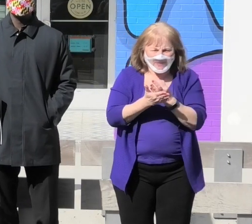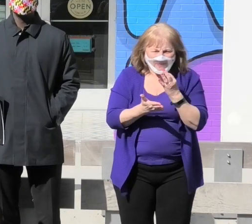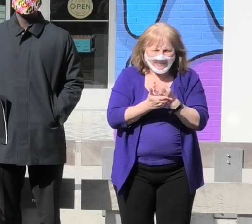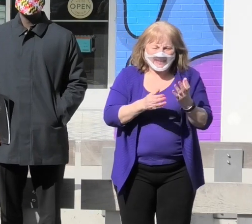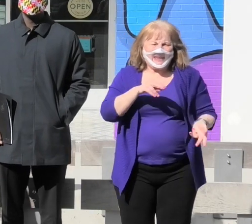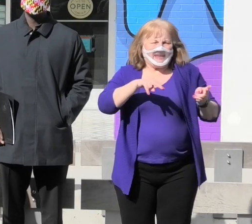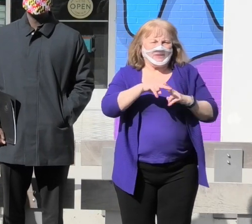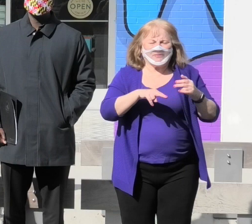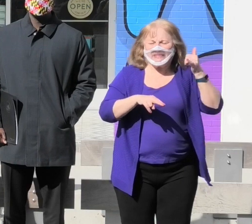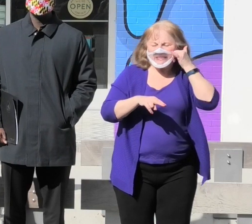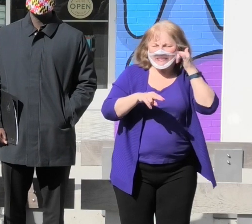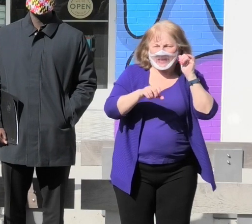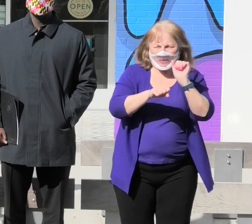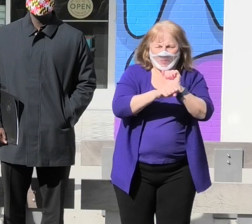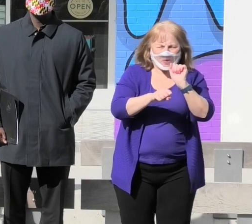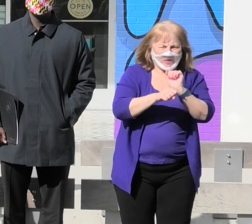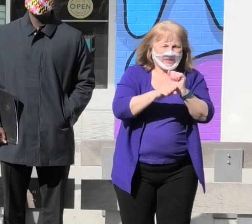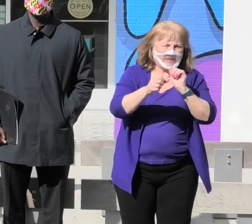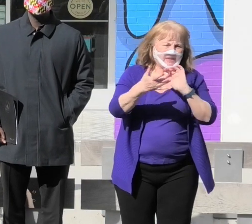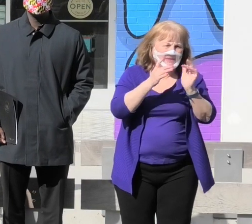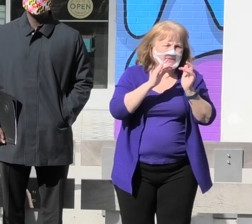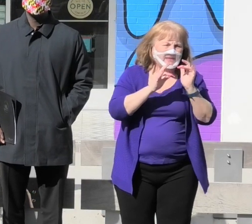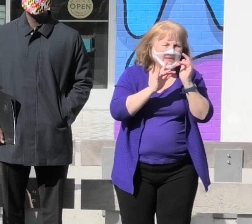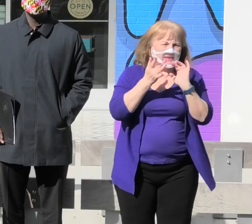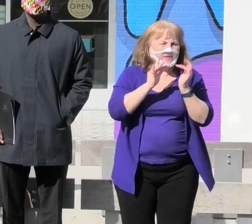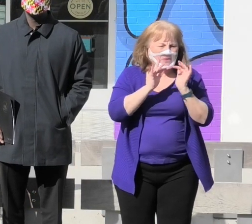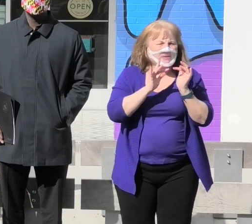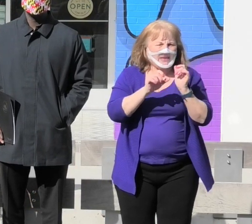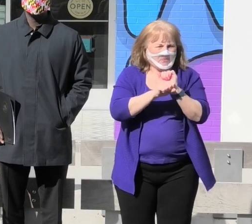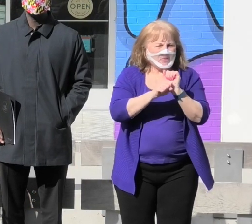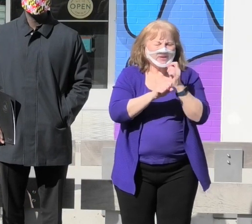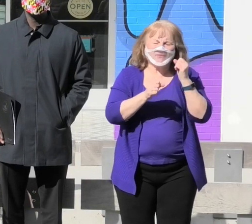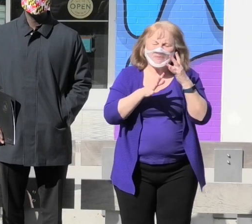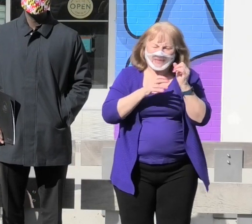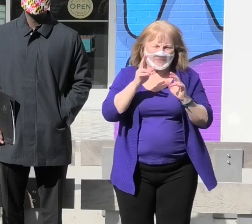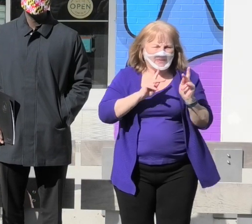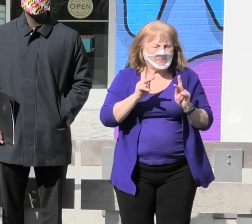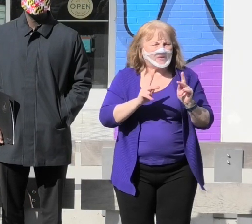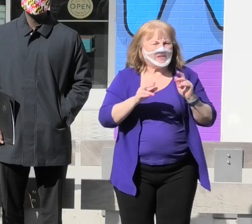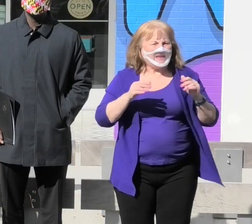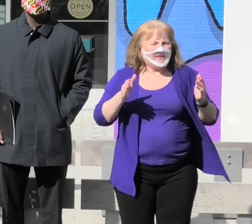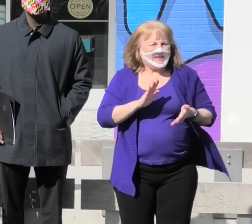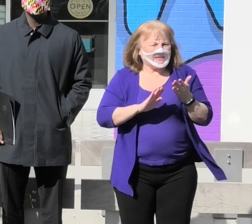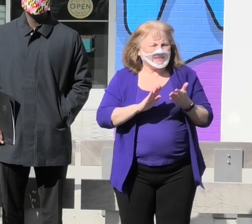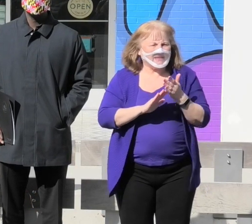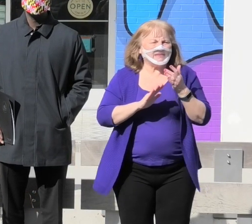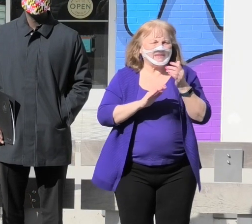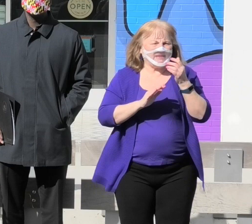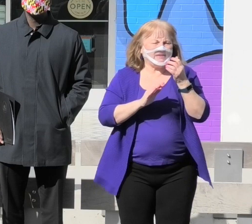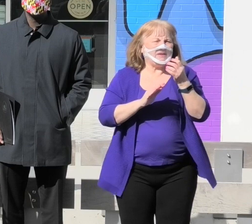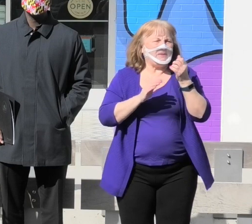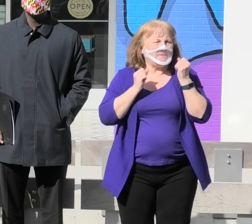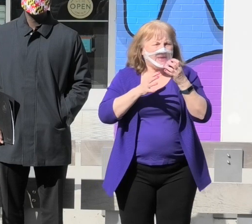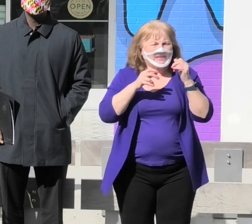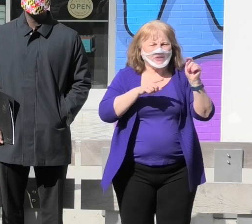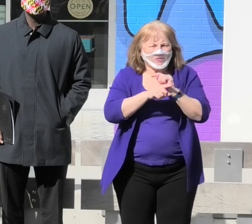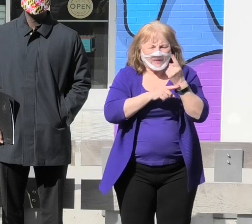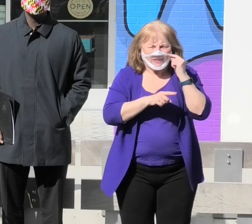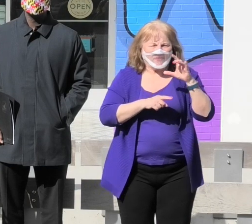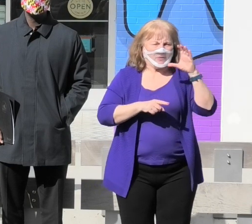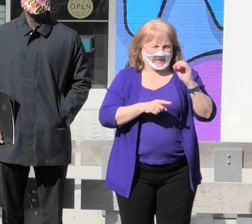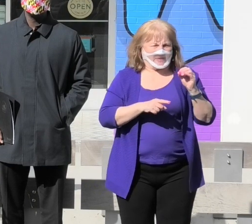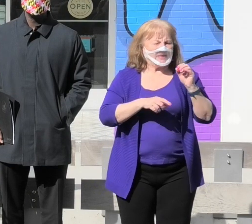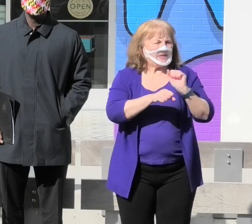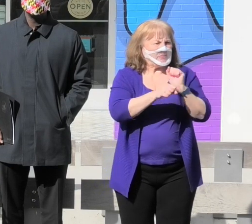teleworking opportunities for county employees by 34 percent, conducted 1100 COVID-19 specific trainings for county